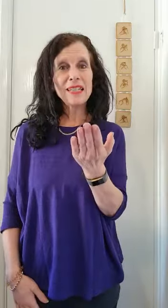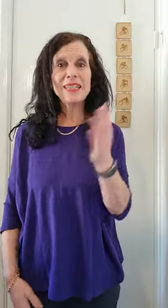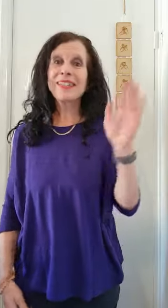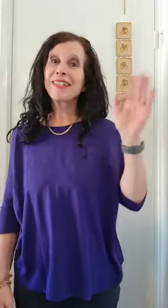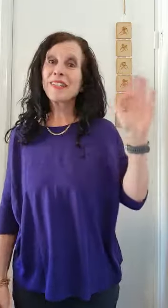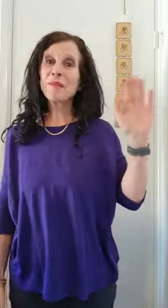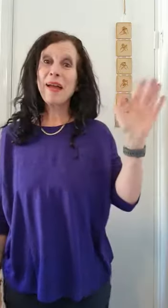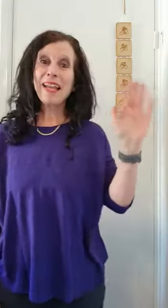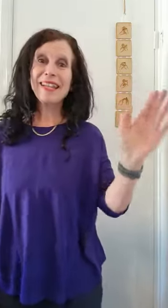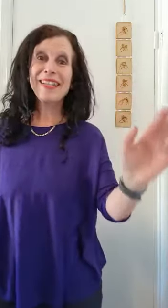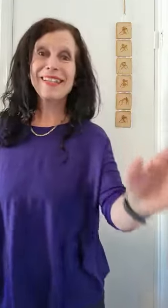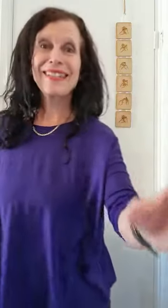Goodbye.